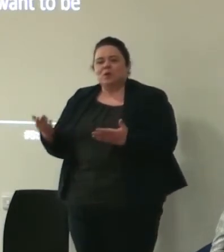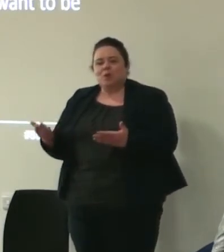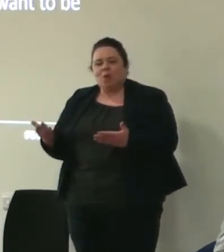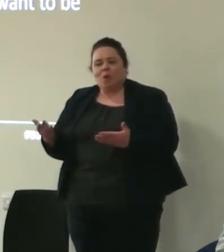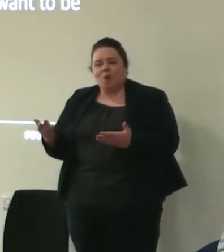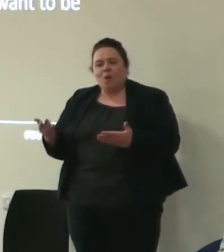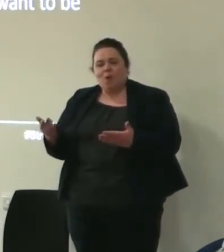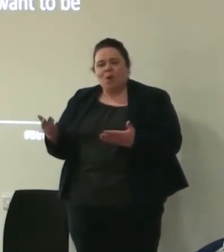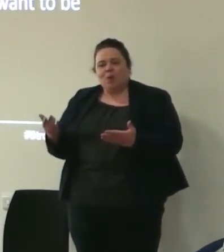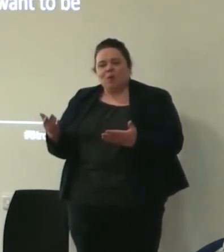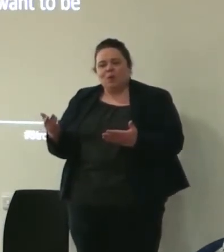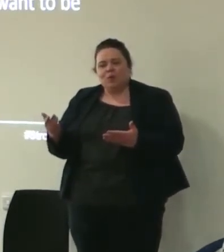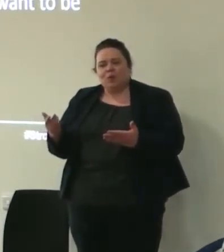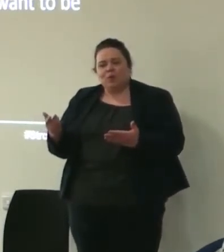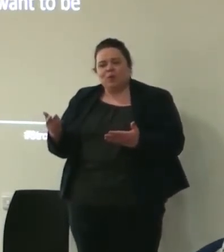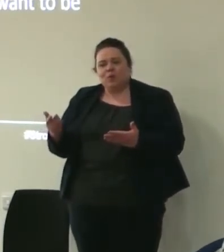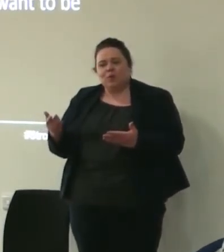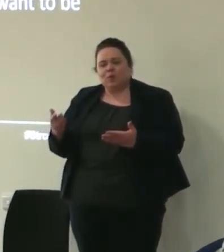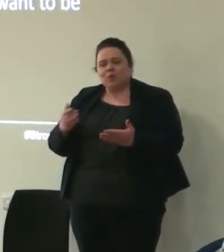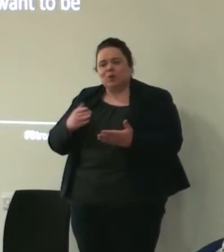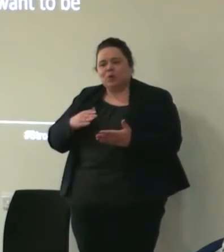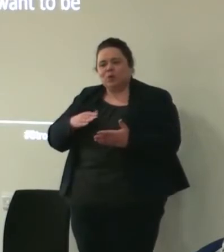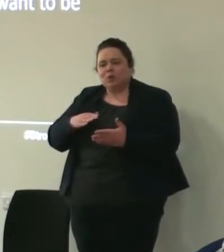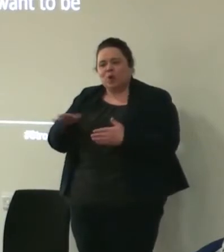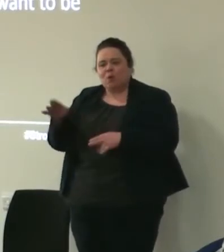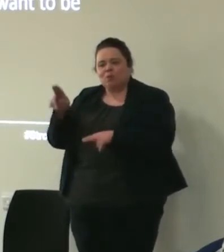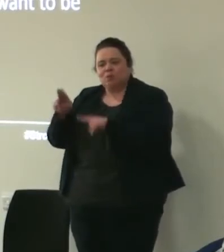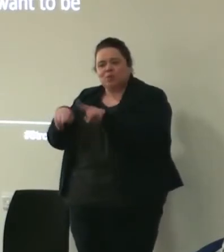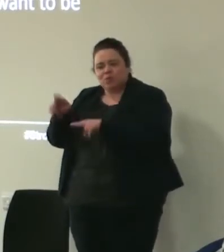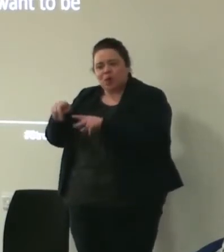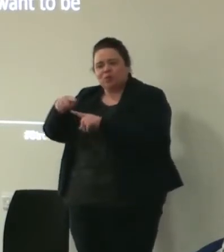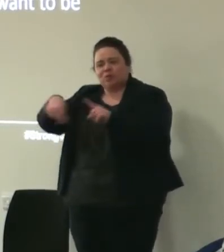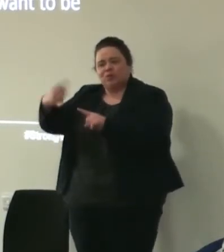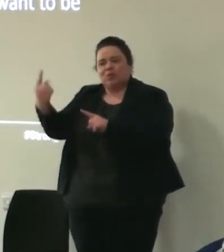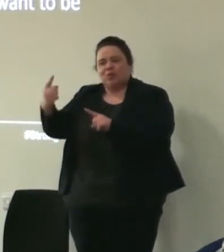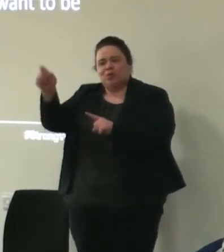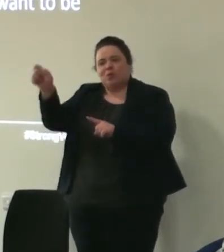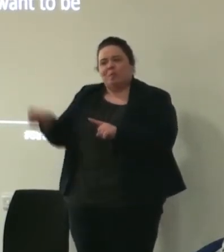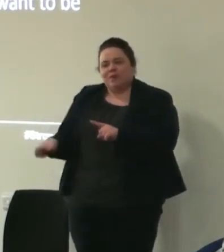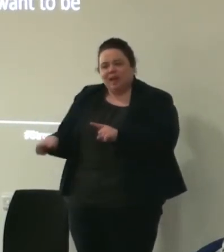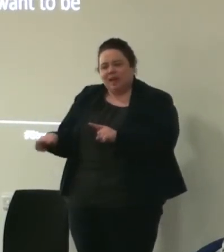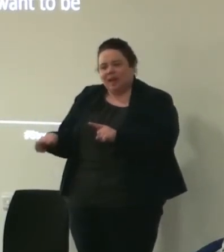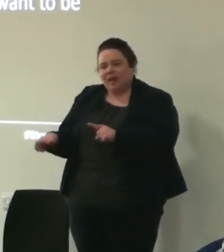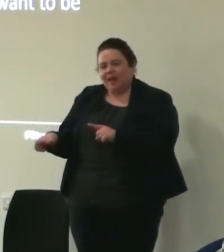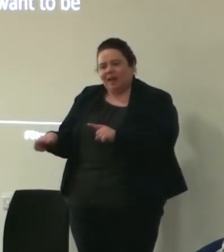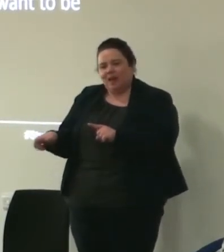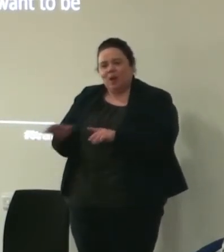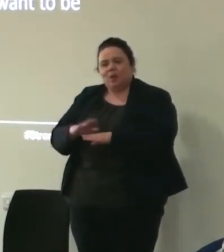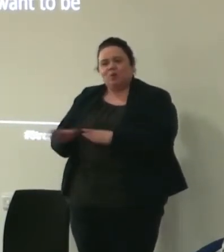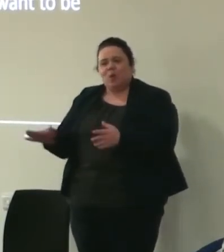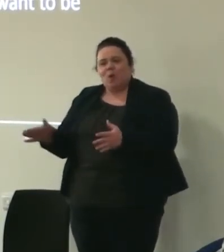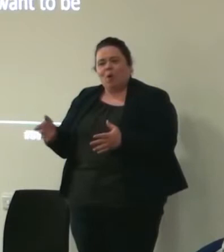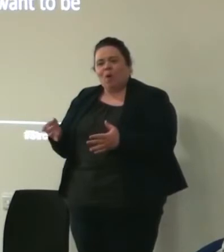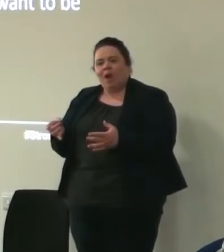about them trying somebody's doors let them